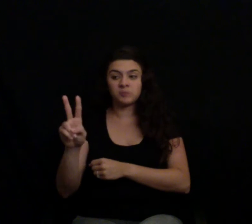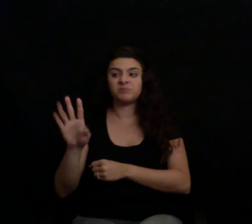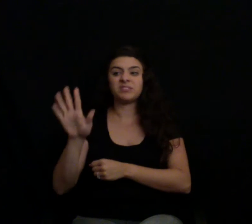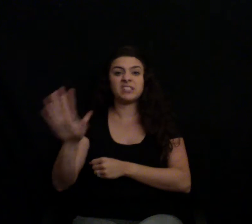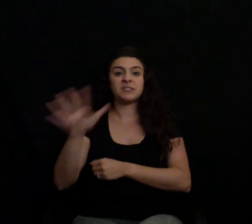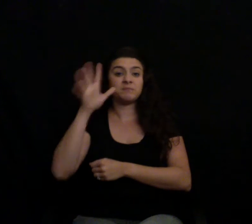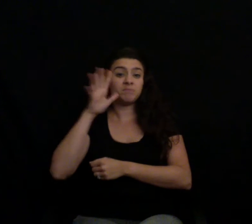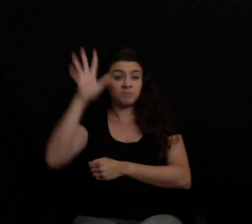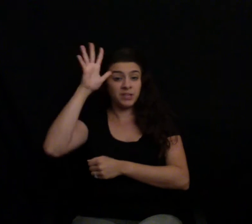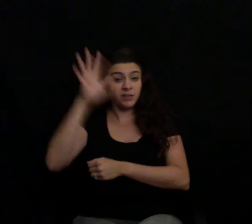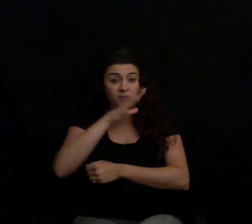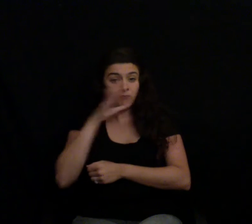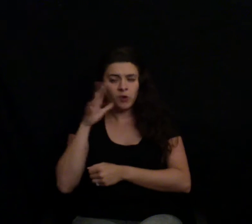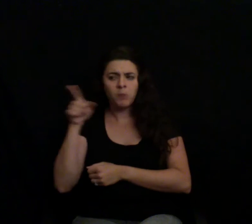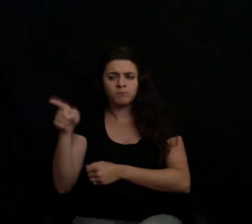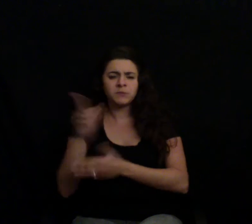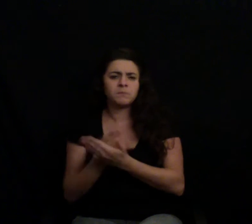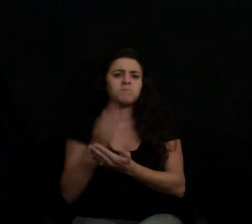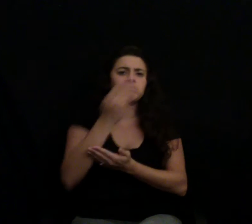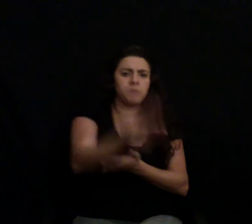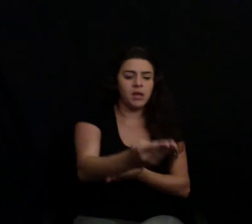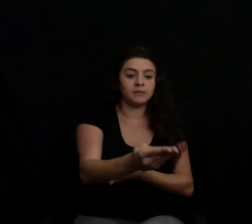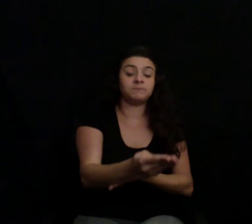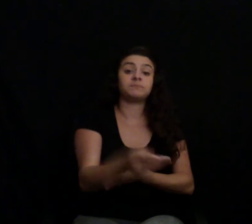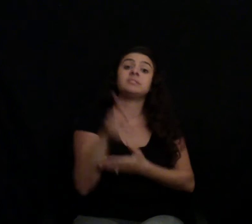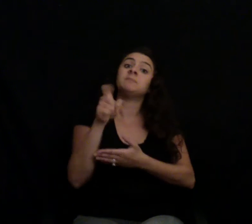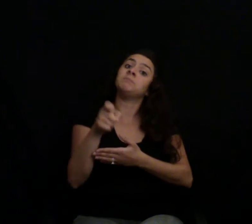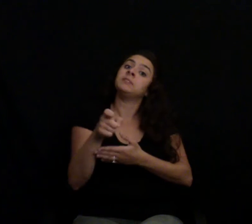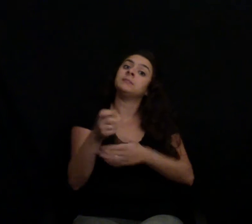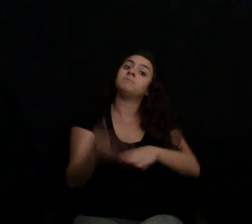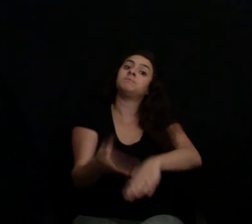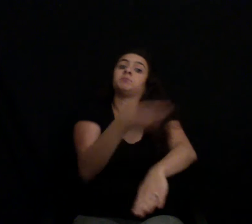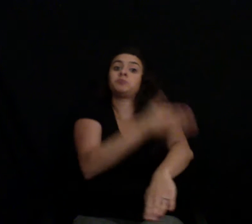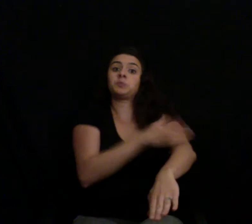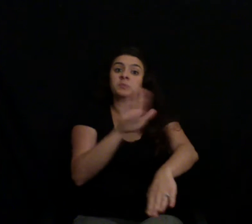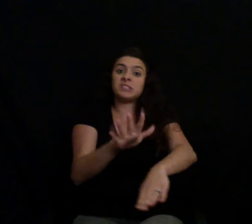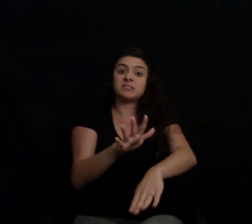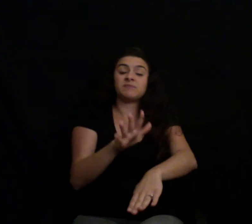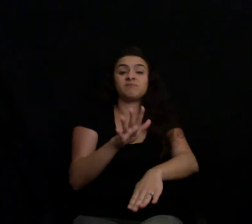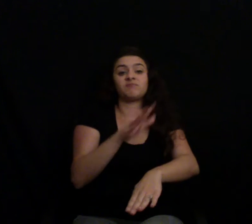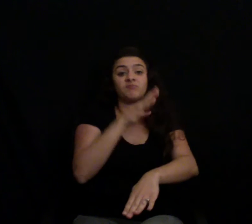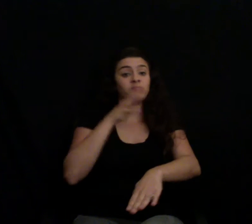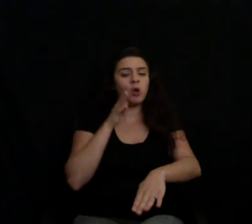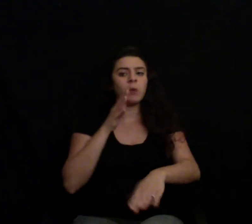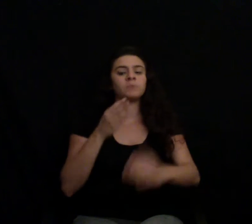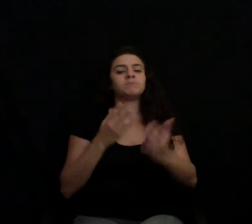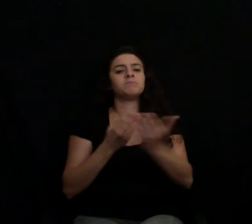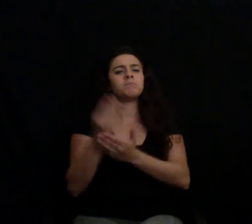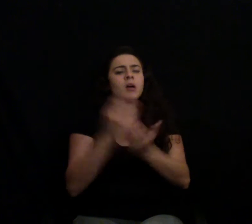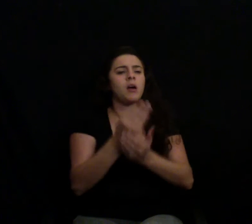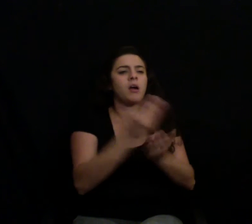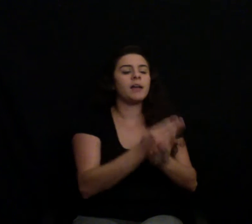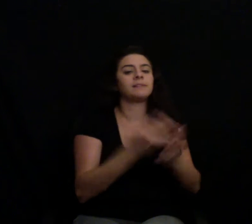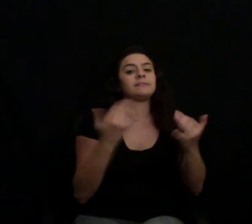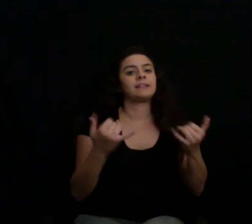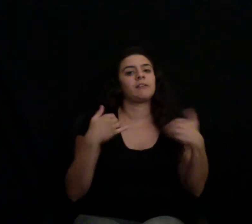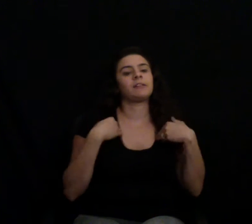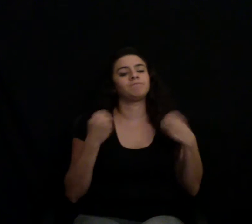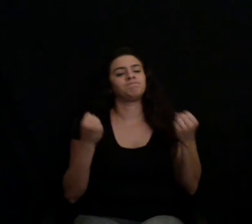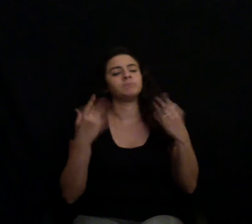sizable loans to cover the cost of the necessary updates and maintenance. He ended up amassing a considerable amount of debt, and Craig made me